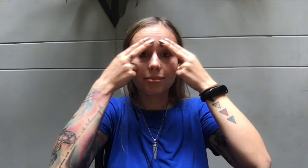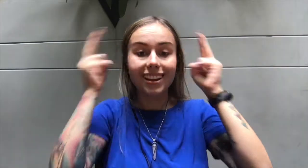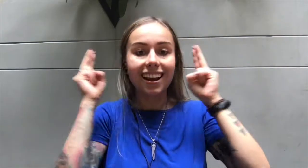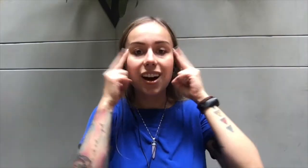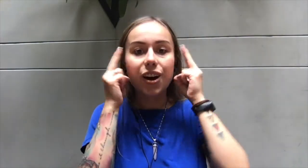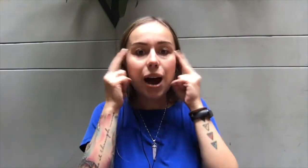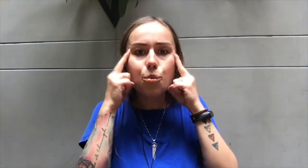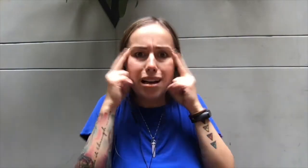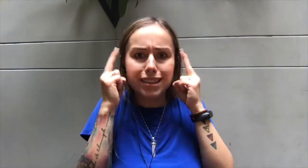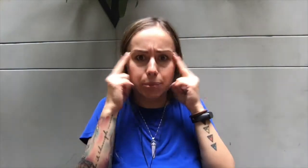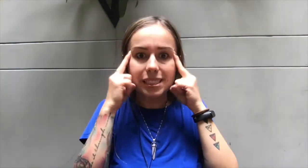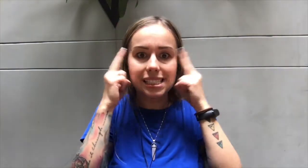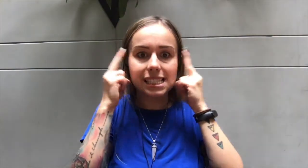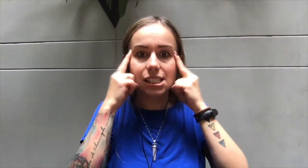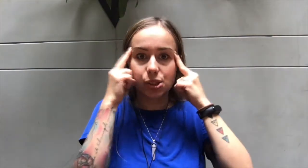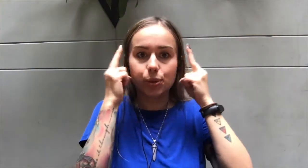Or how well their business is doing.